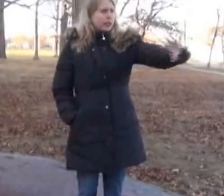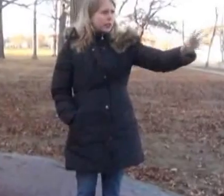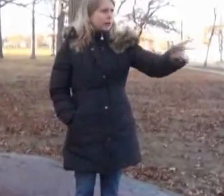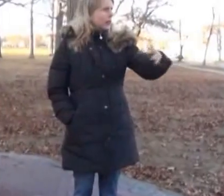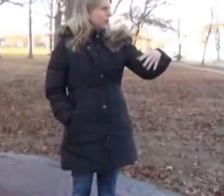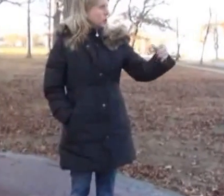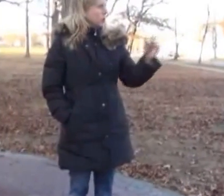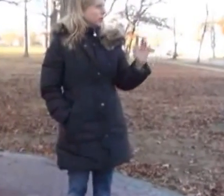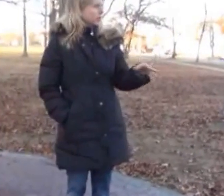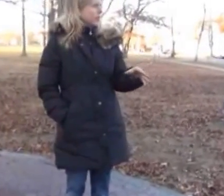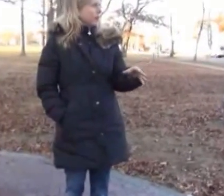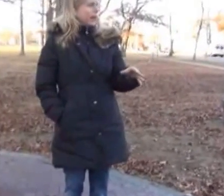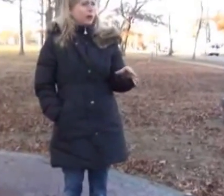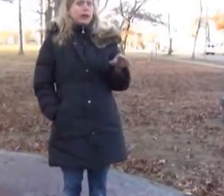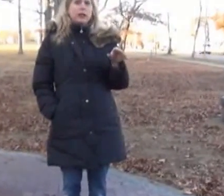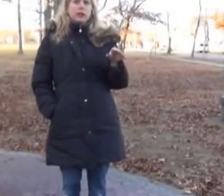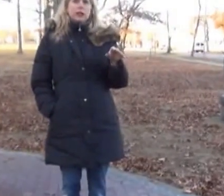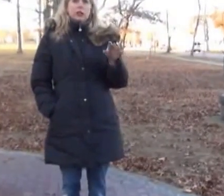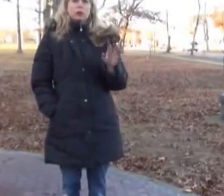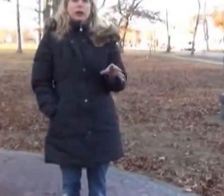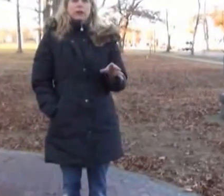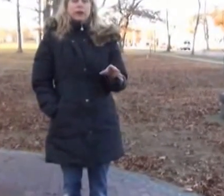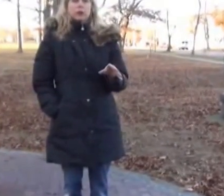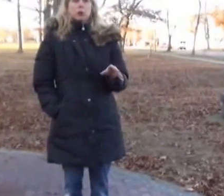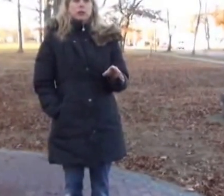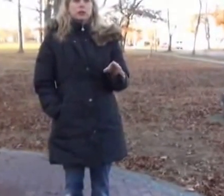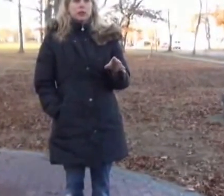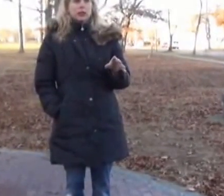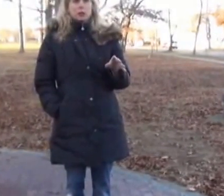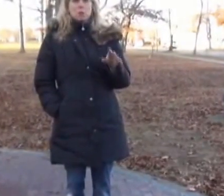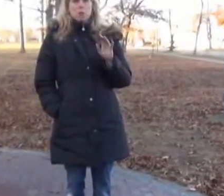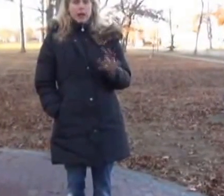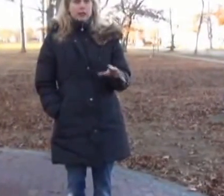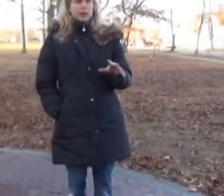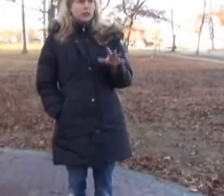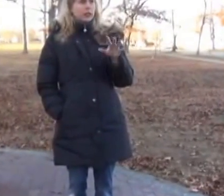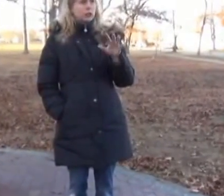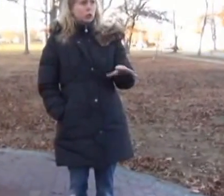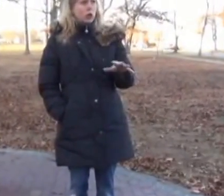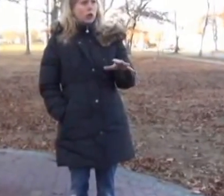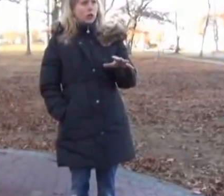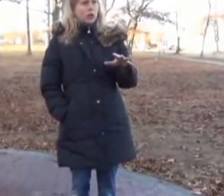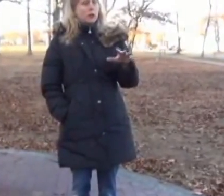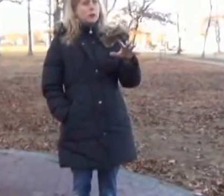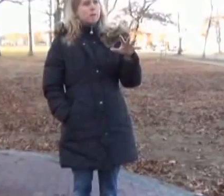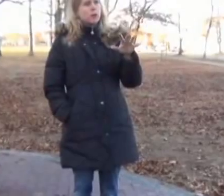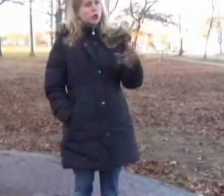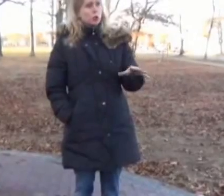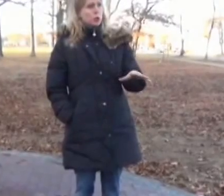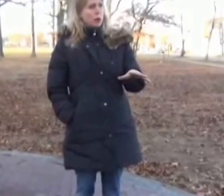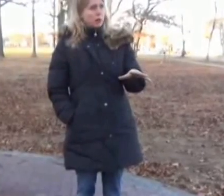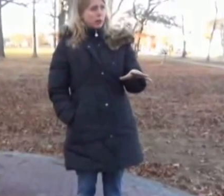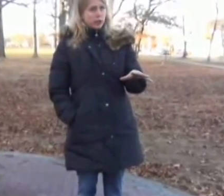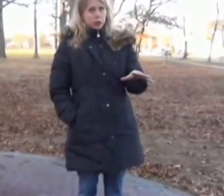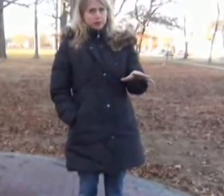ended up, because they found that New Bedford was an amazingly strong Jewish population.